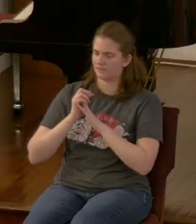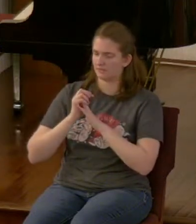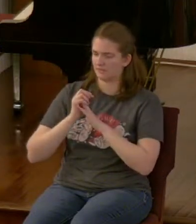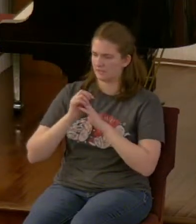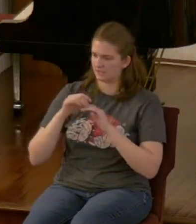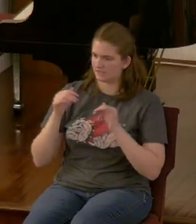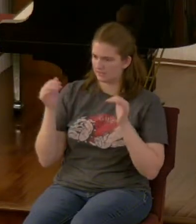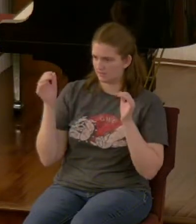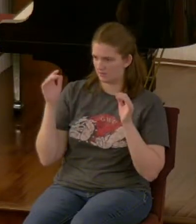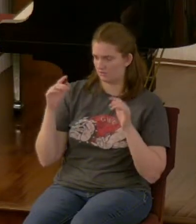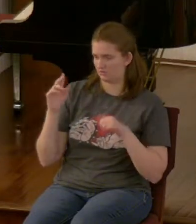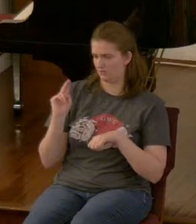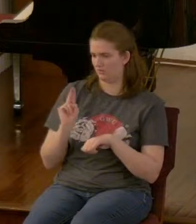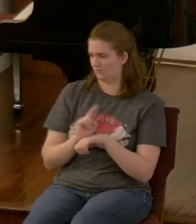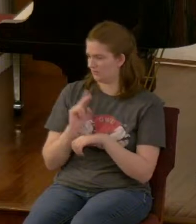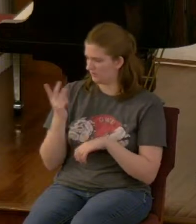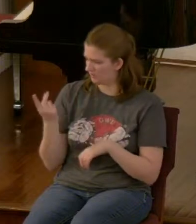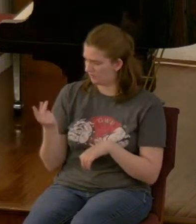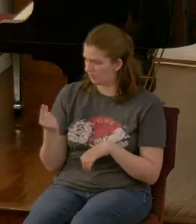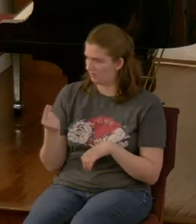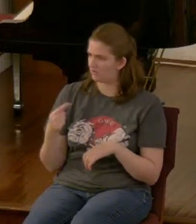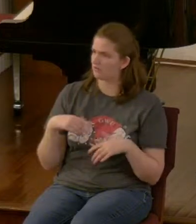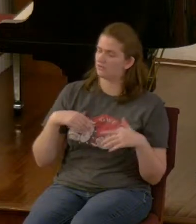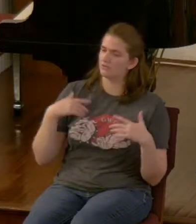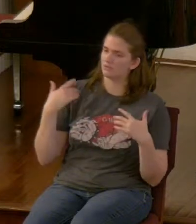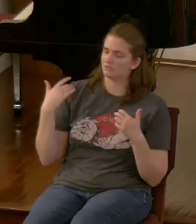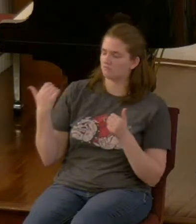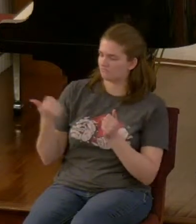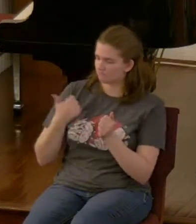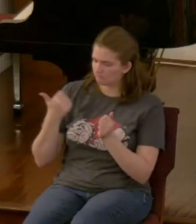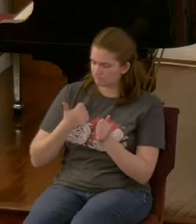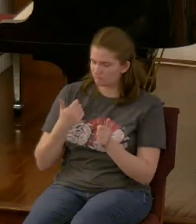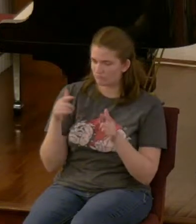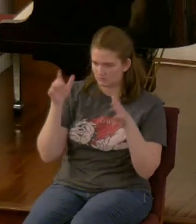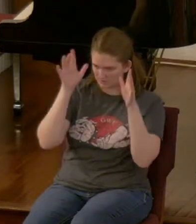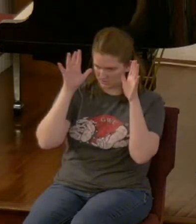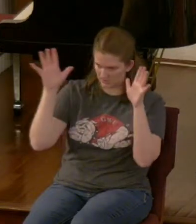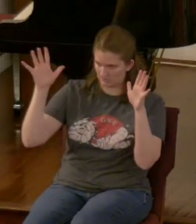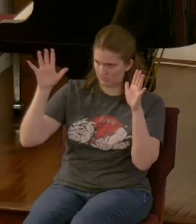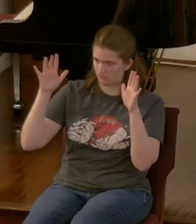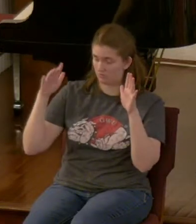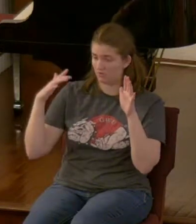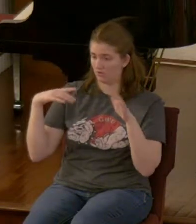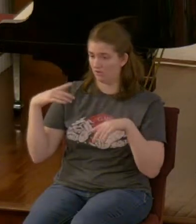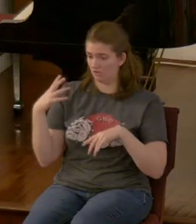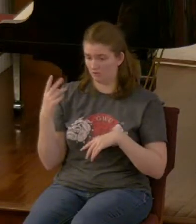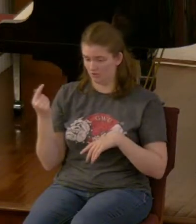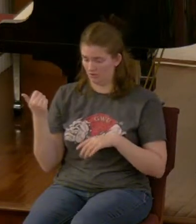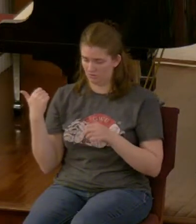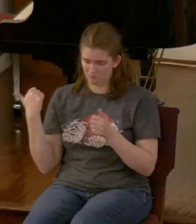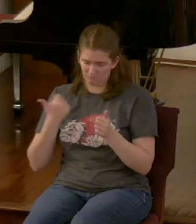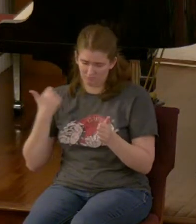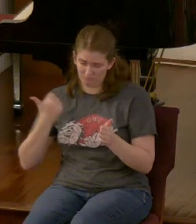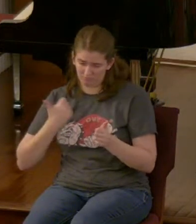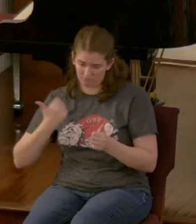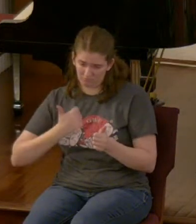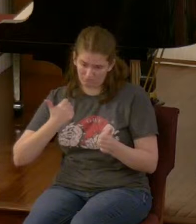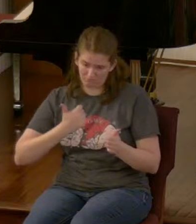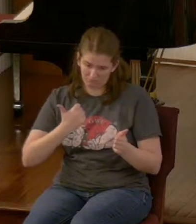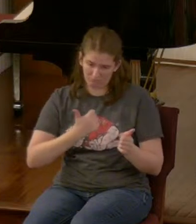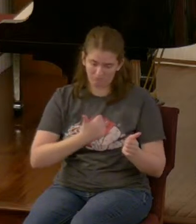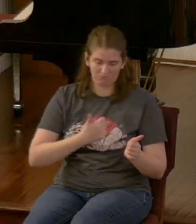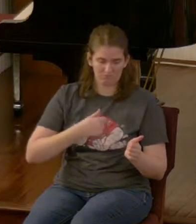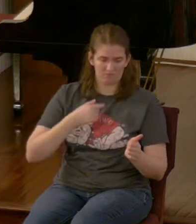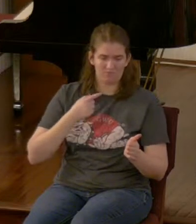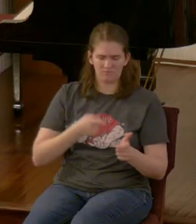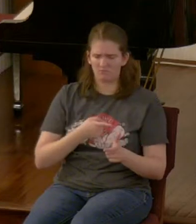states that allow that if you are running dogs on deer and those dogs continually pursue that deer eventually what's going to happen to that